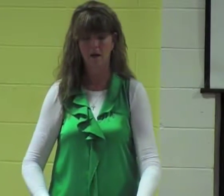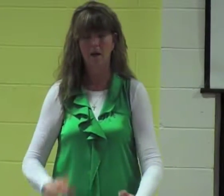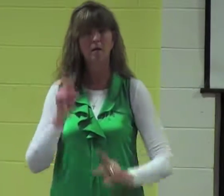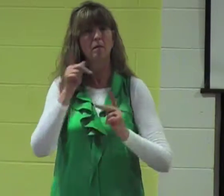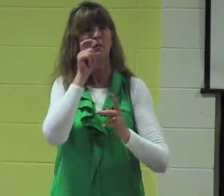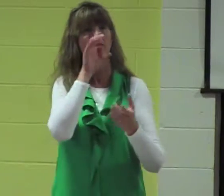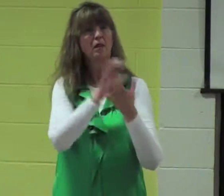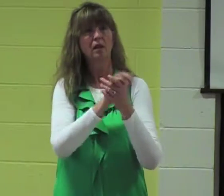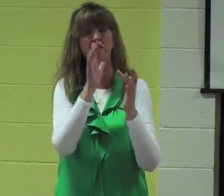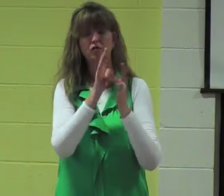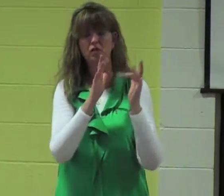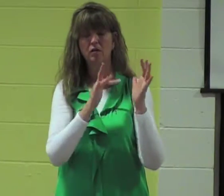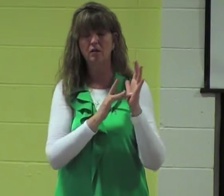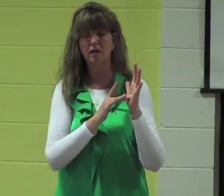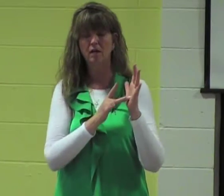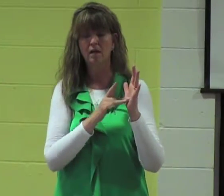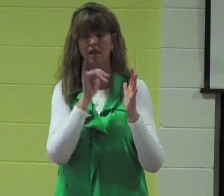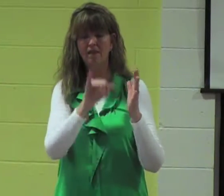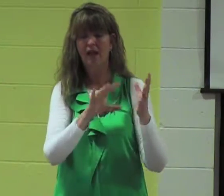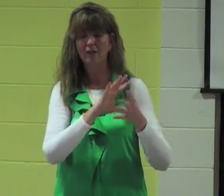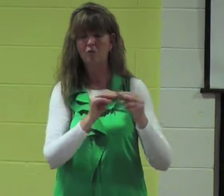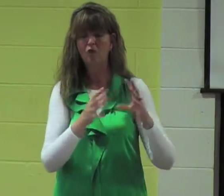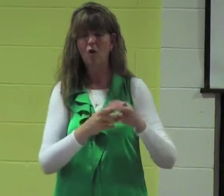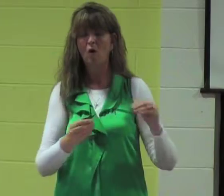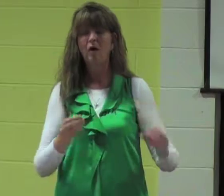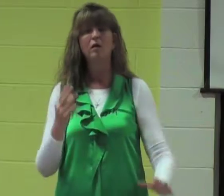But, for a believer,